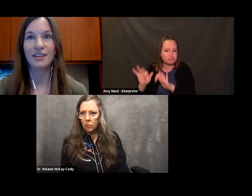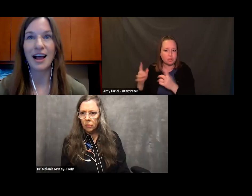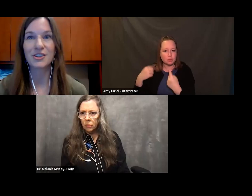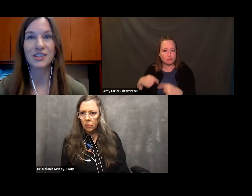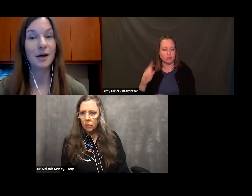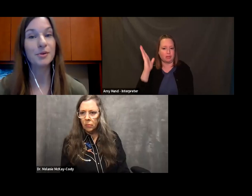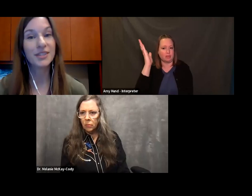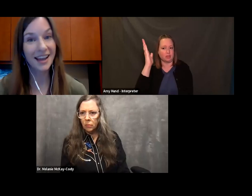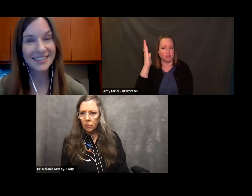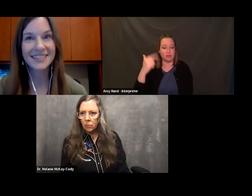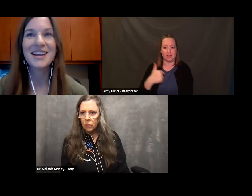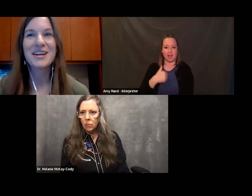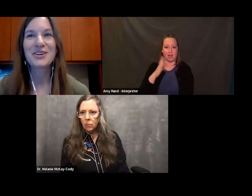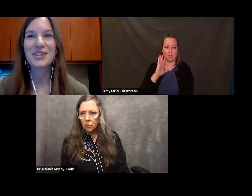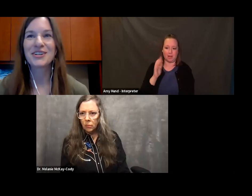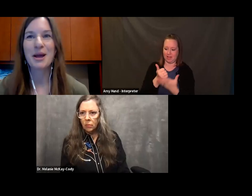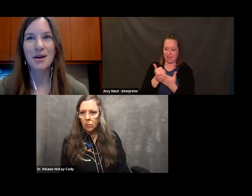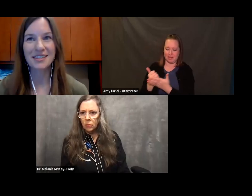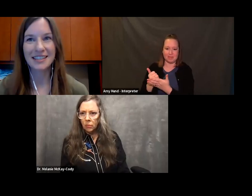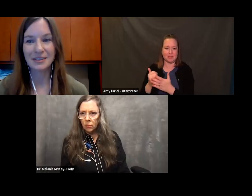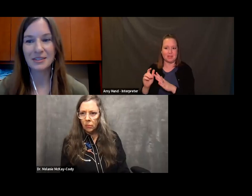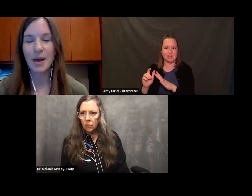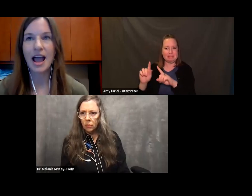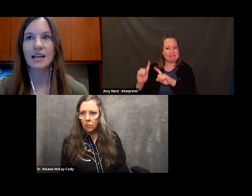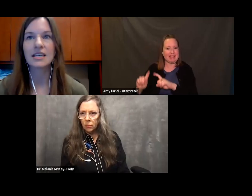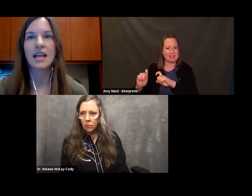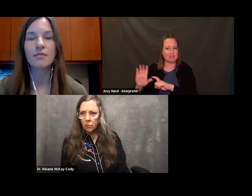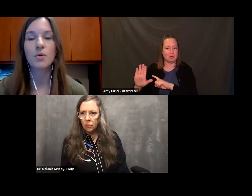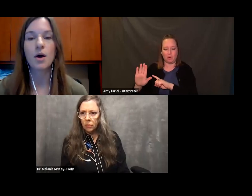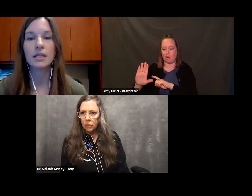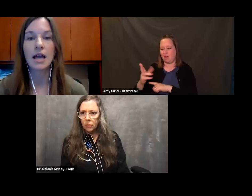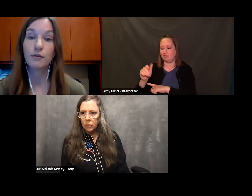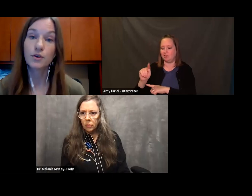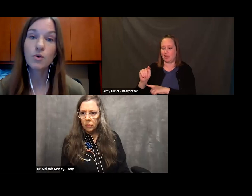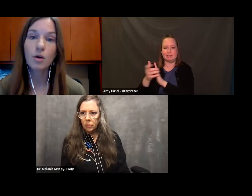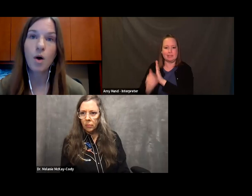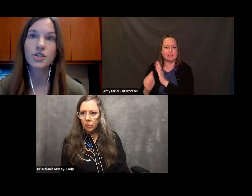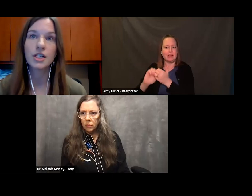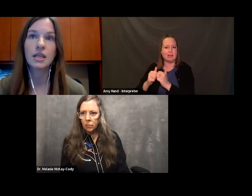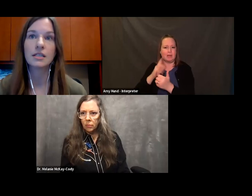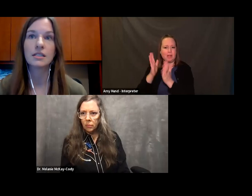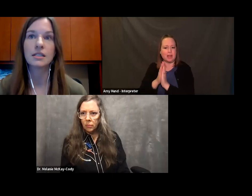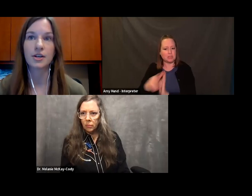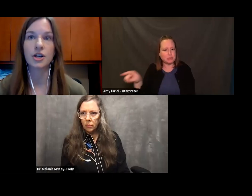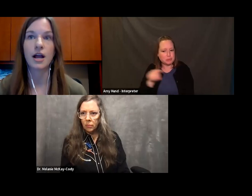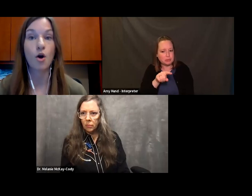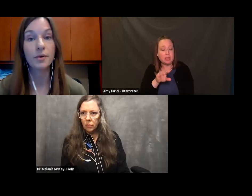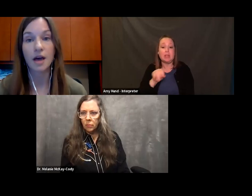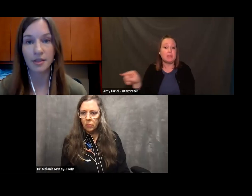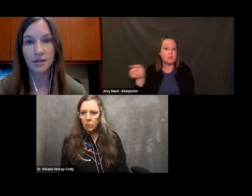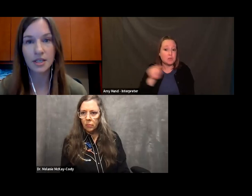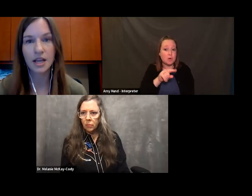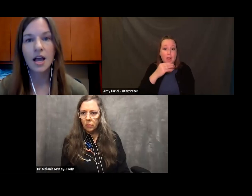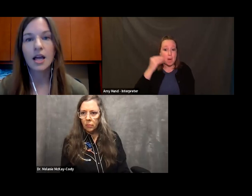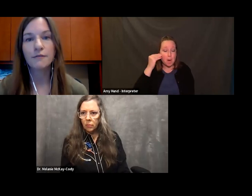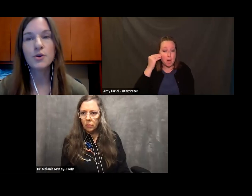will actually help you test your chat box skills by asking everyone that if you are watching this lecture at home